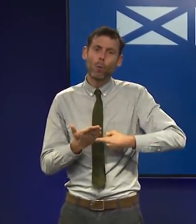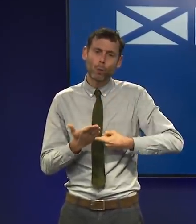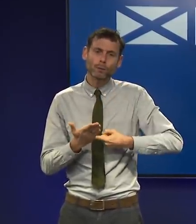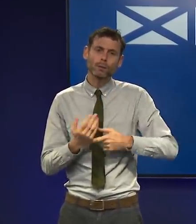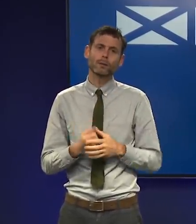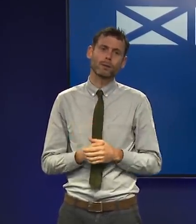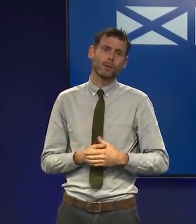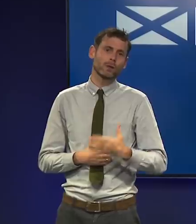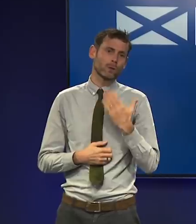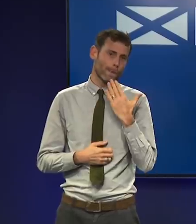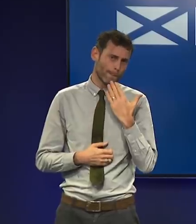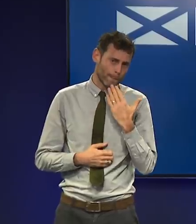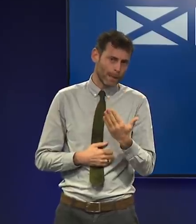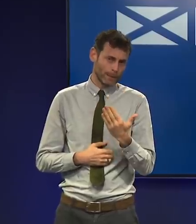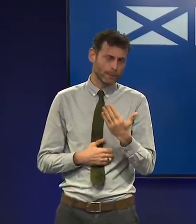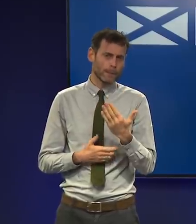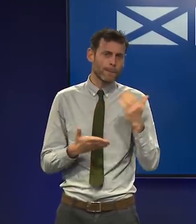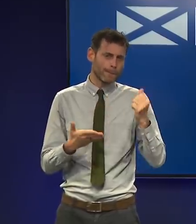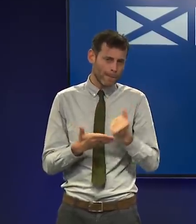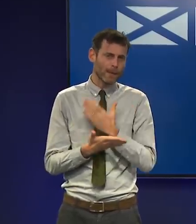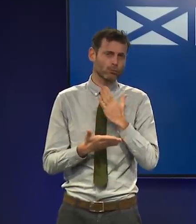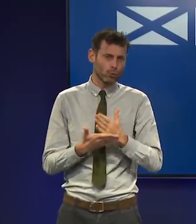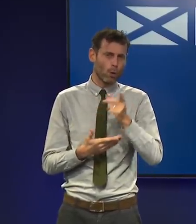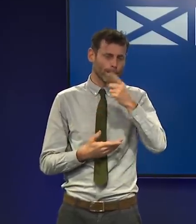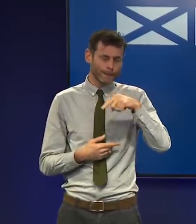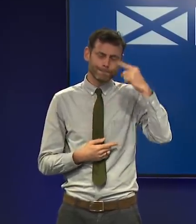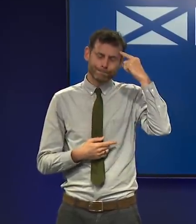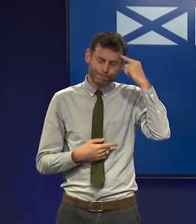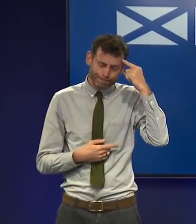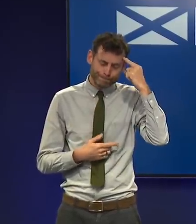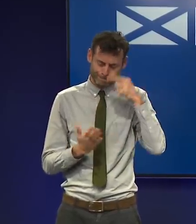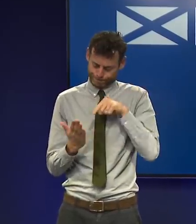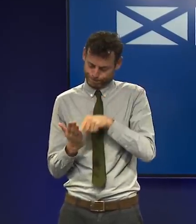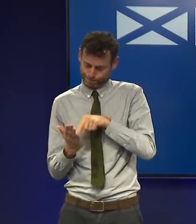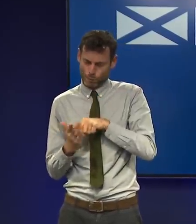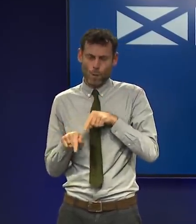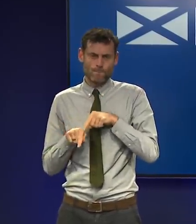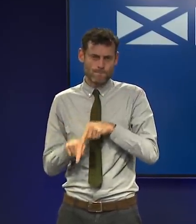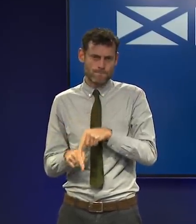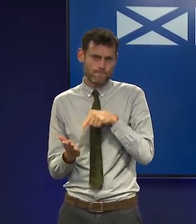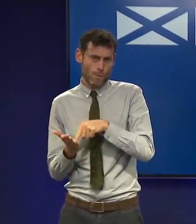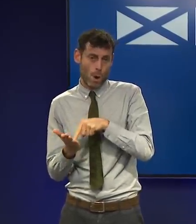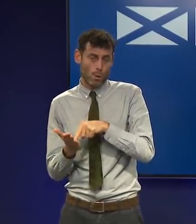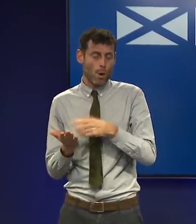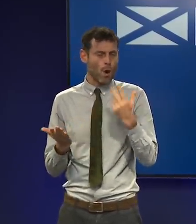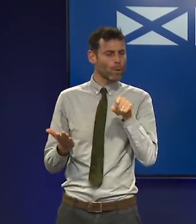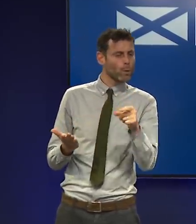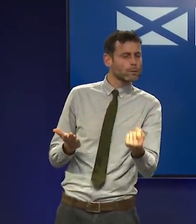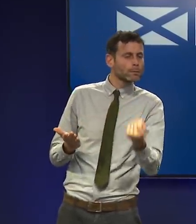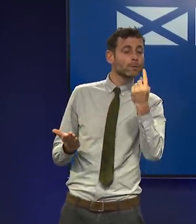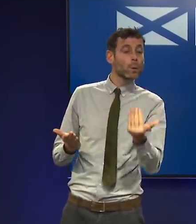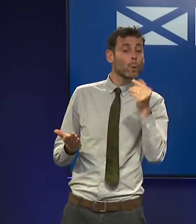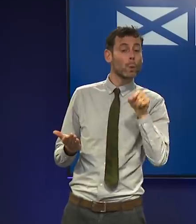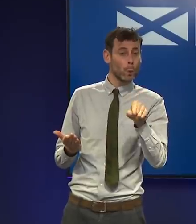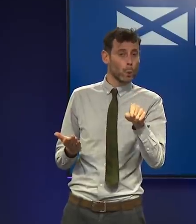let's all of us make sure that we up our compliance right now. This, of course, is a concerning development, but if we take it